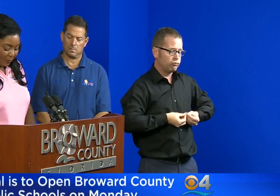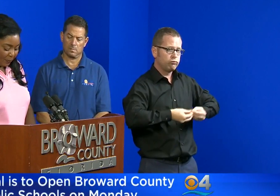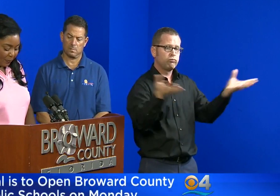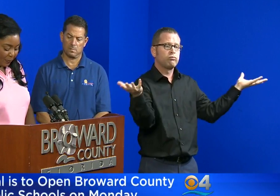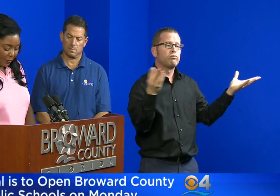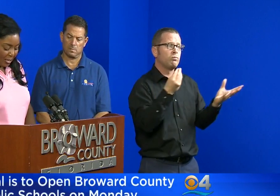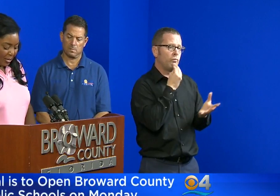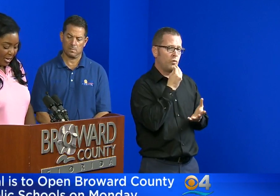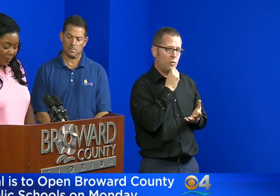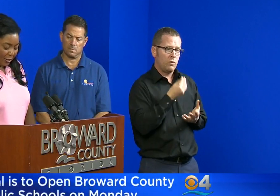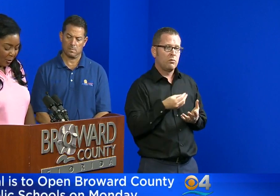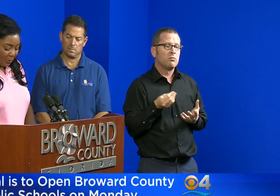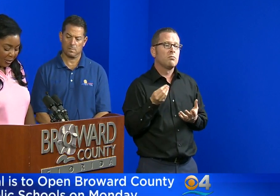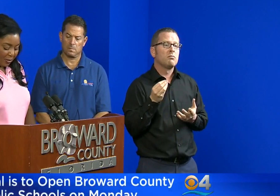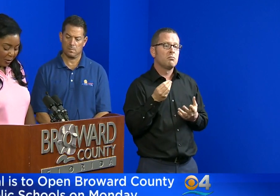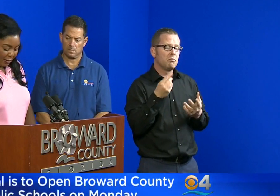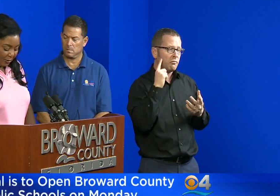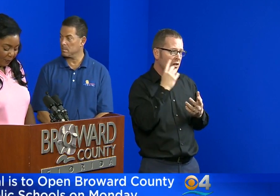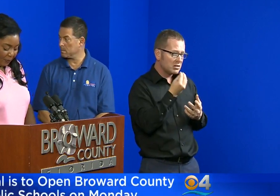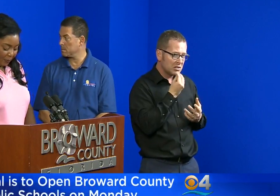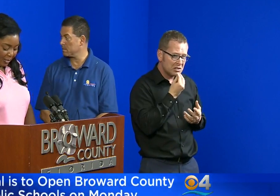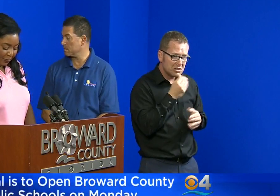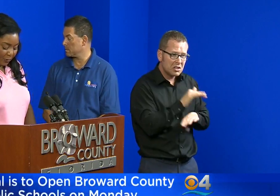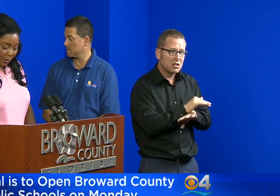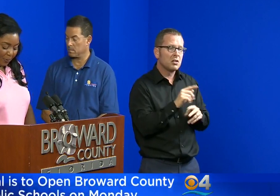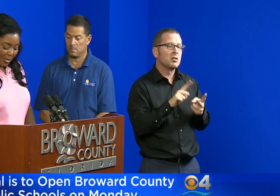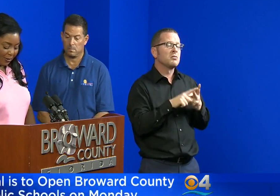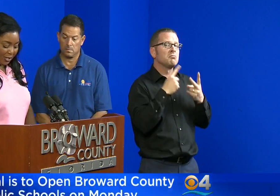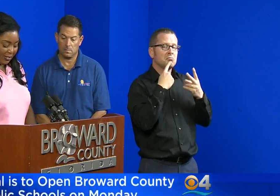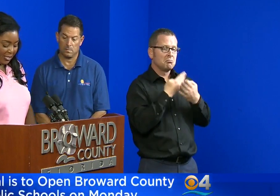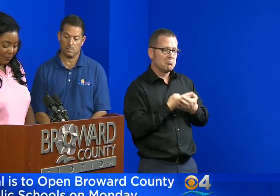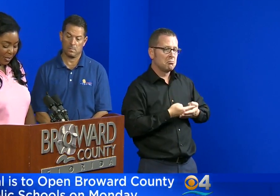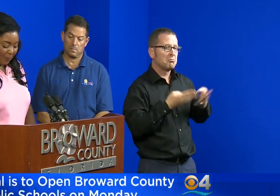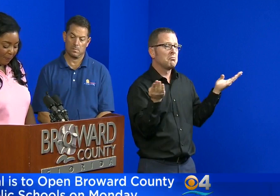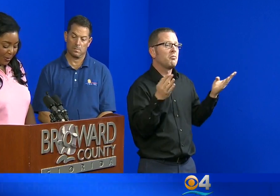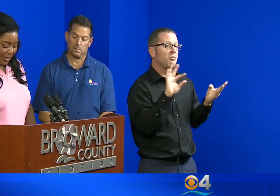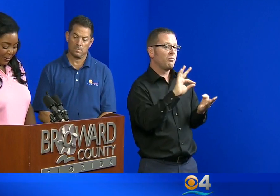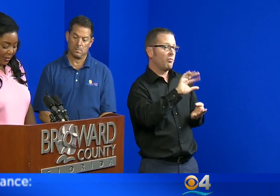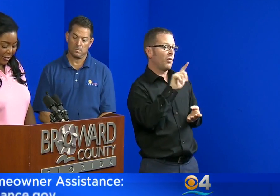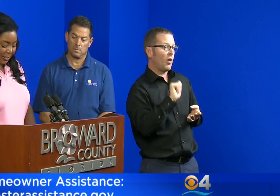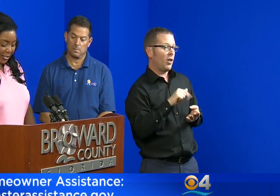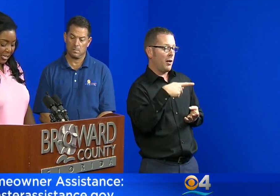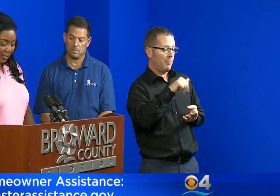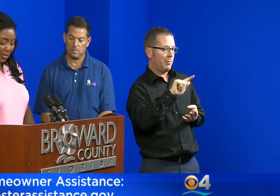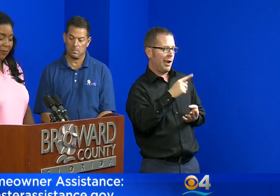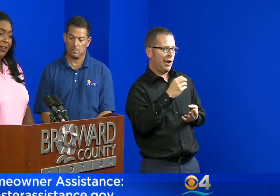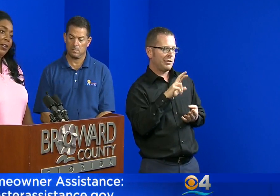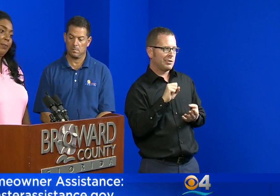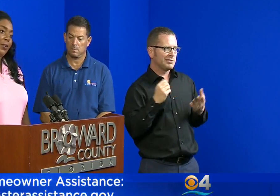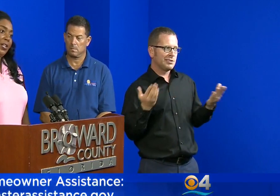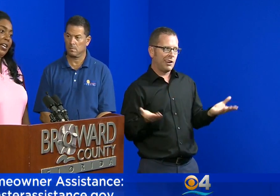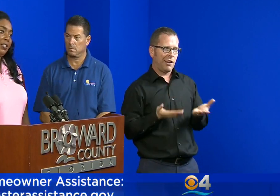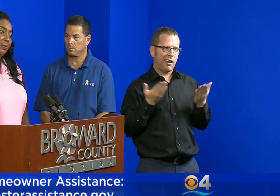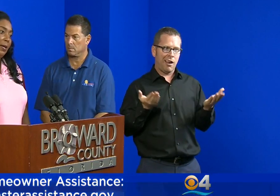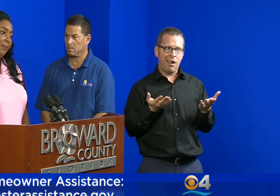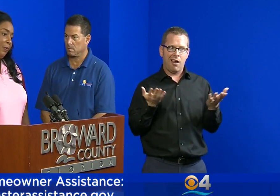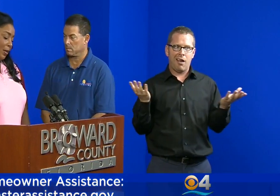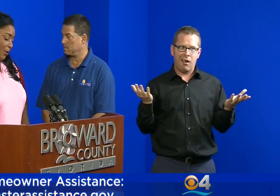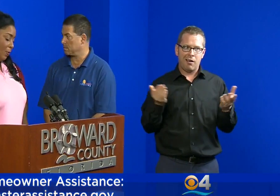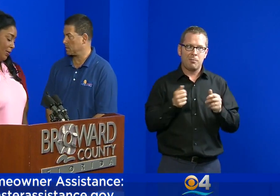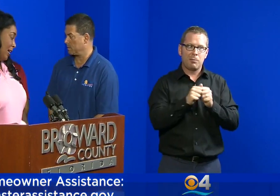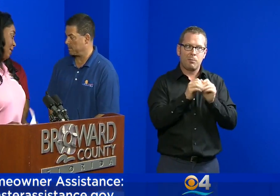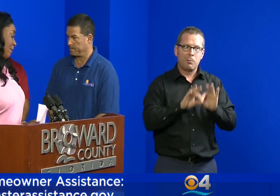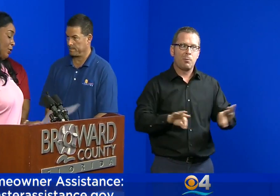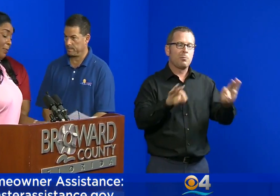.m. for dinner. I am also pleased to announce that the Florida Panthers have stepped up and they are here today to make a very important announcement.